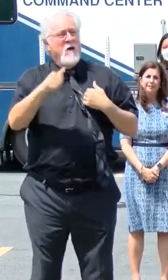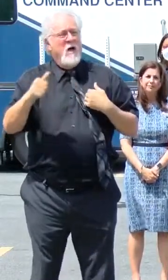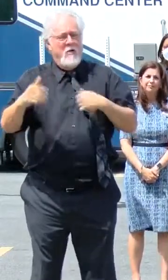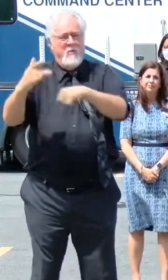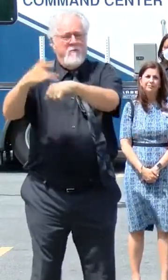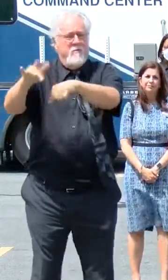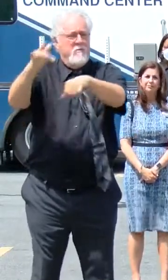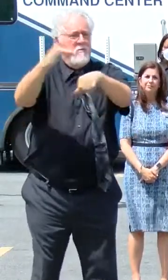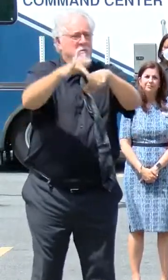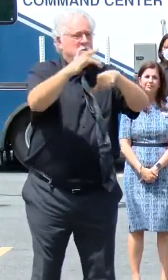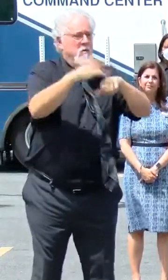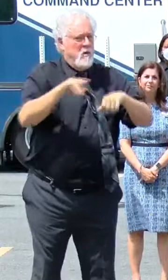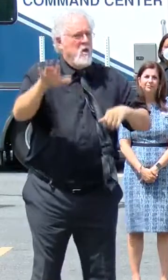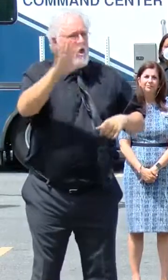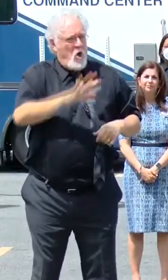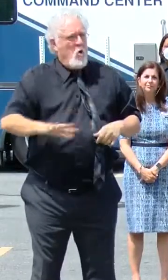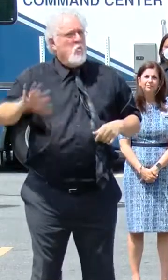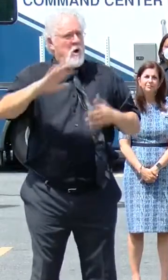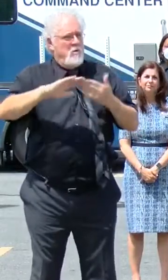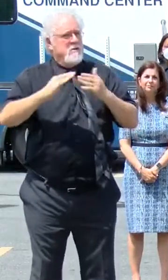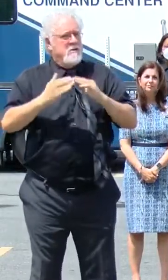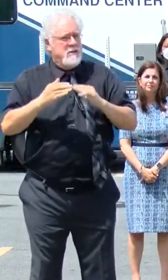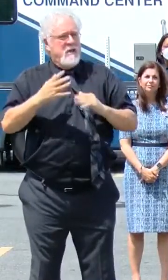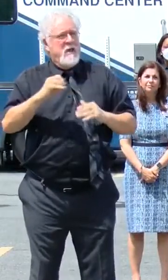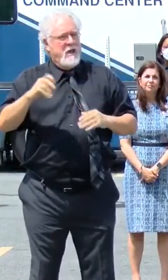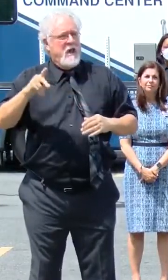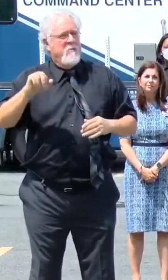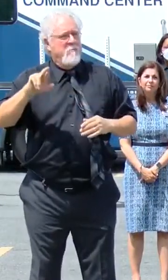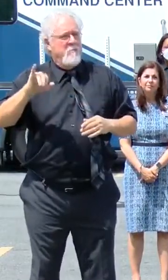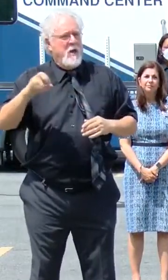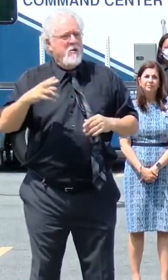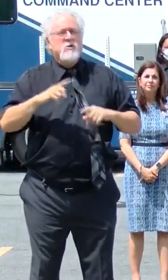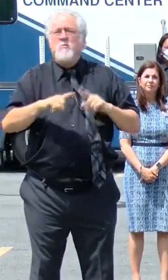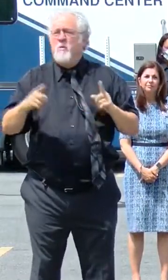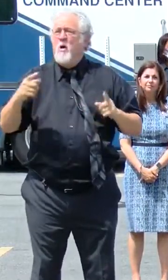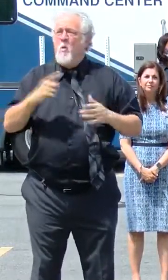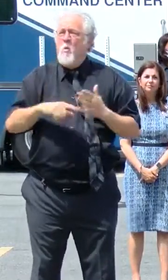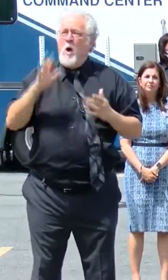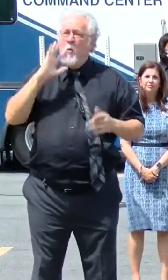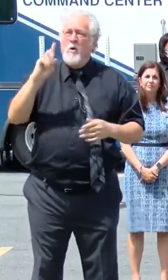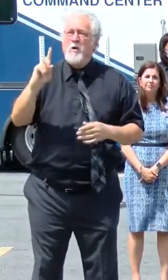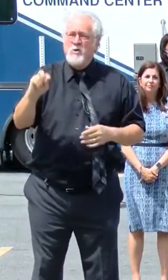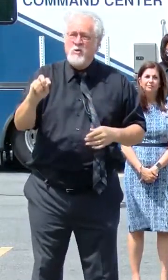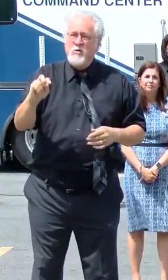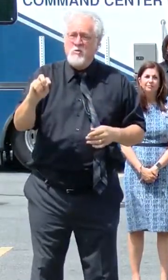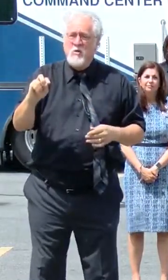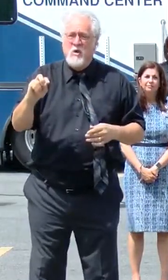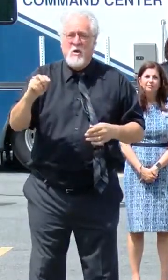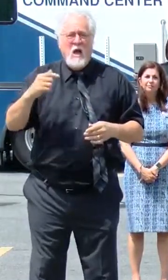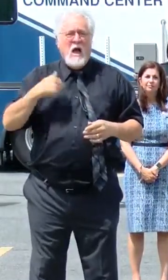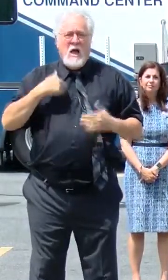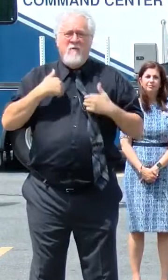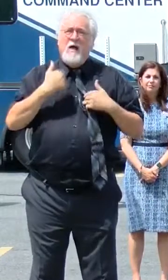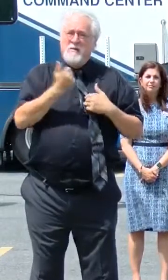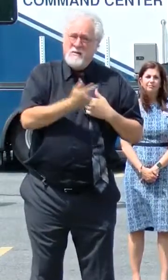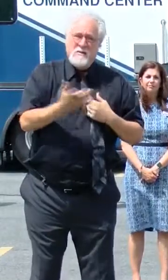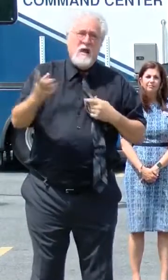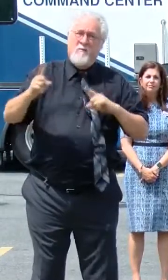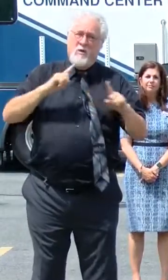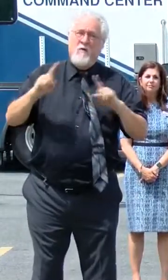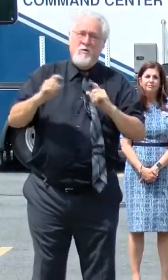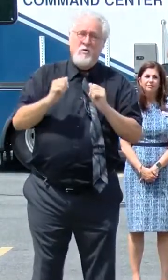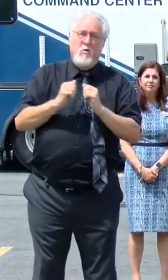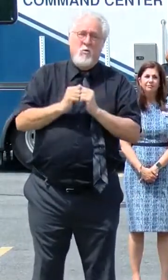and gaps that exist around the city and parish. But what we're going to do, as I have had a number of conversations